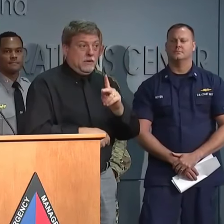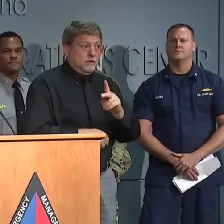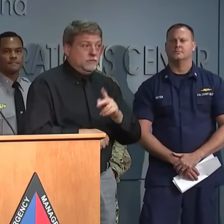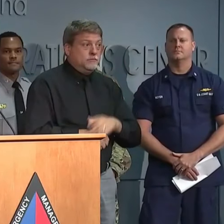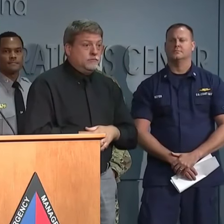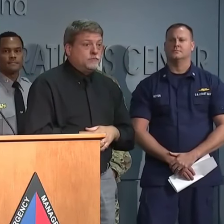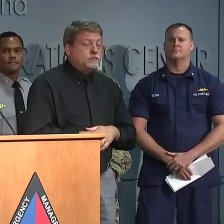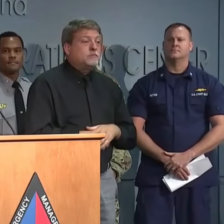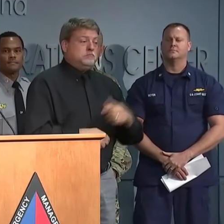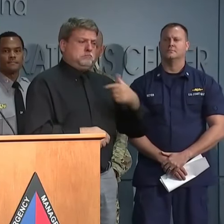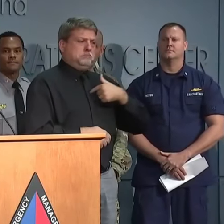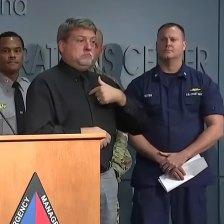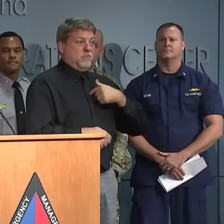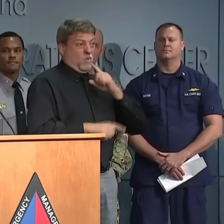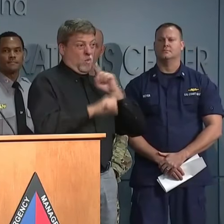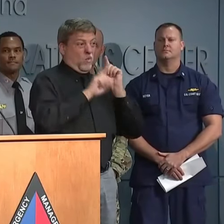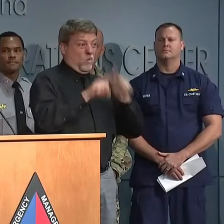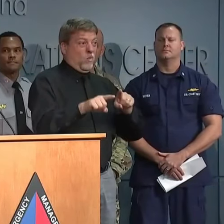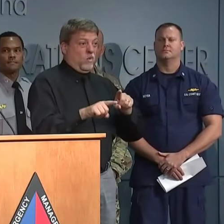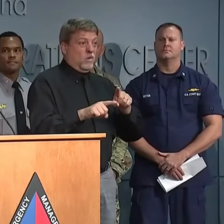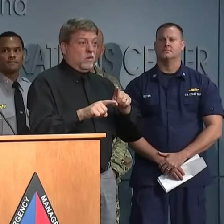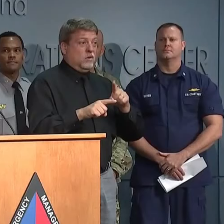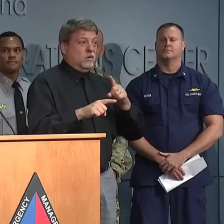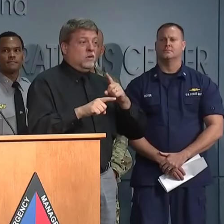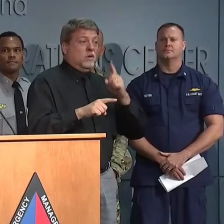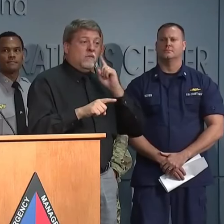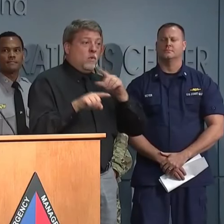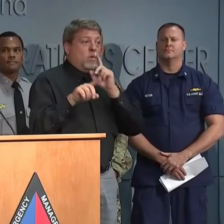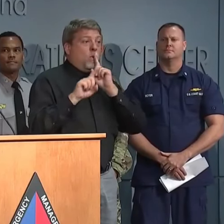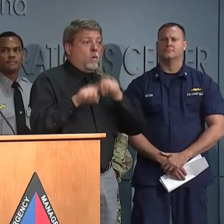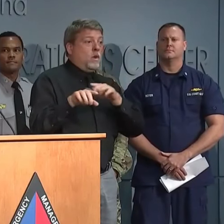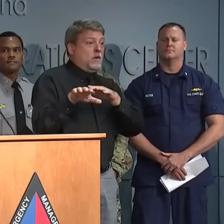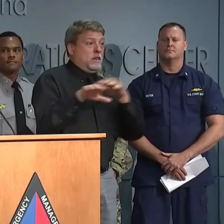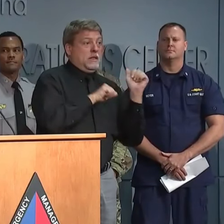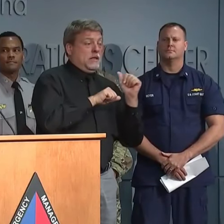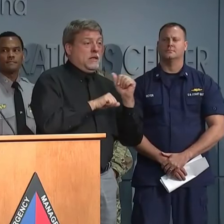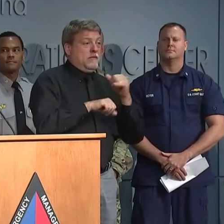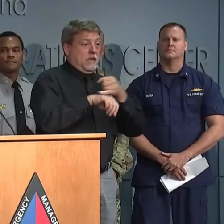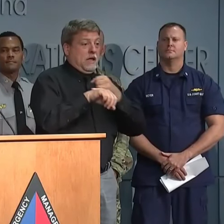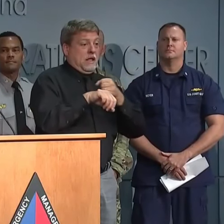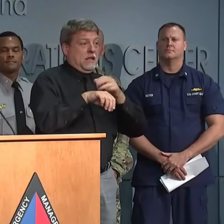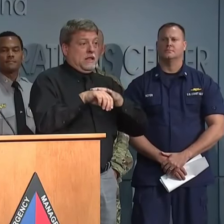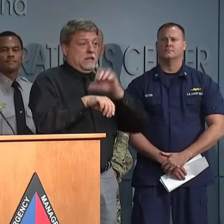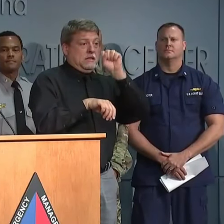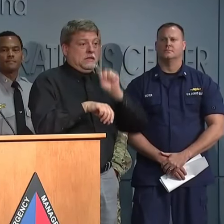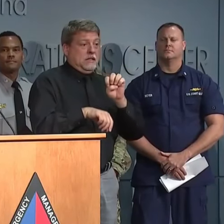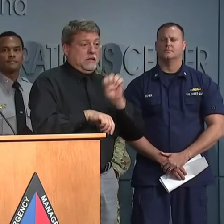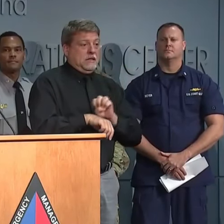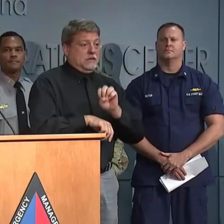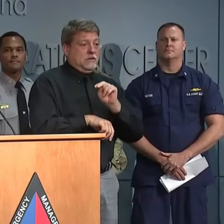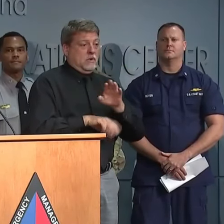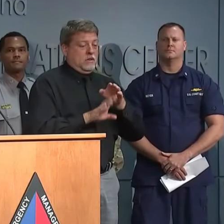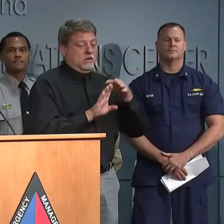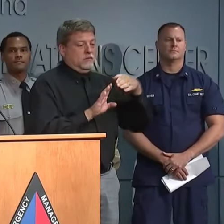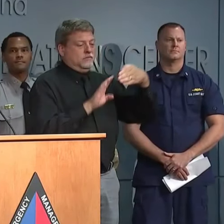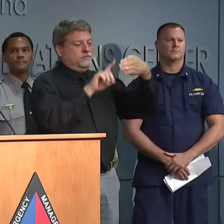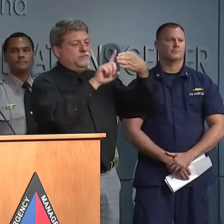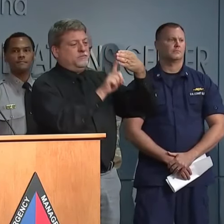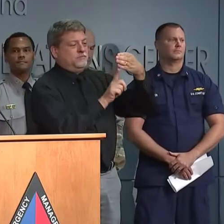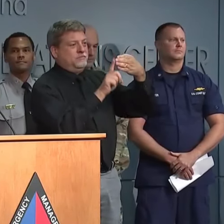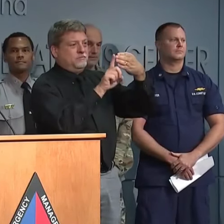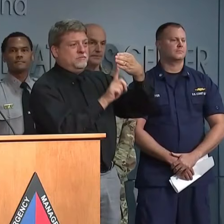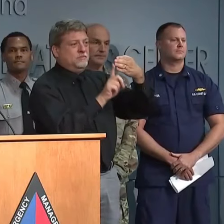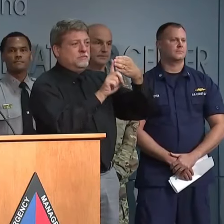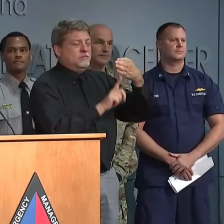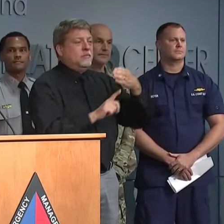I have lifted the evacuation orders for barrier islands in the southeastern part of our state and local officials are making